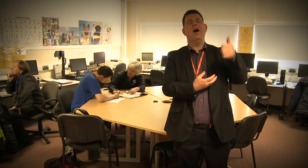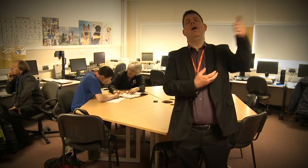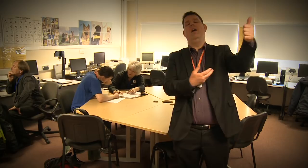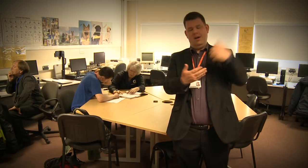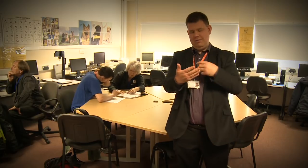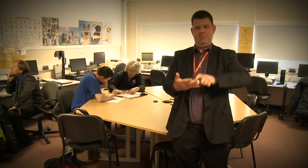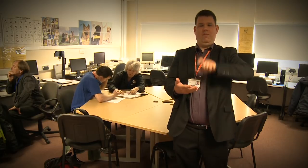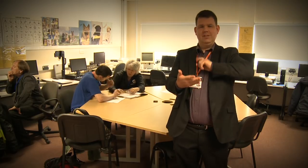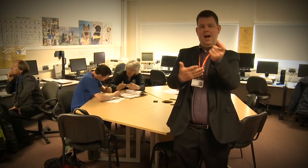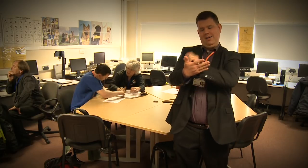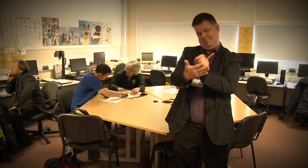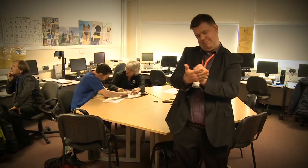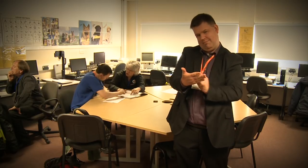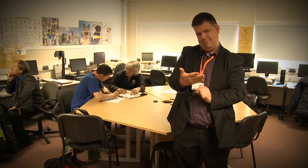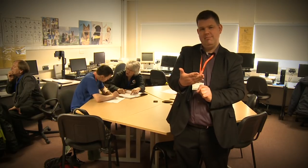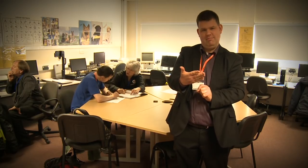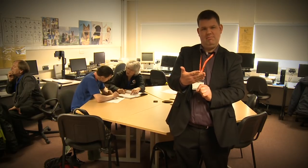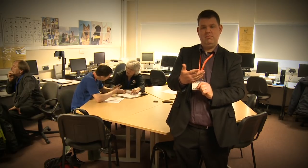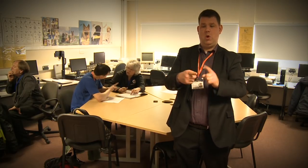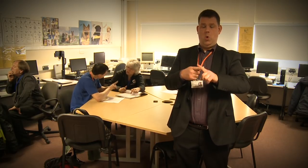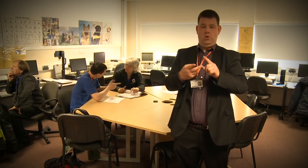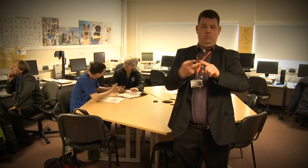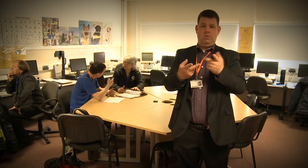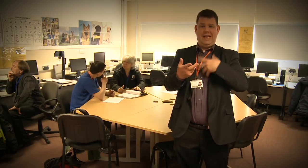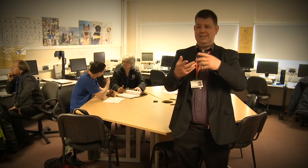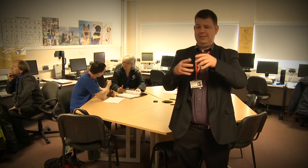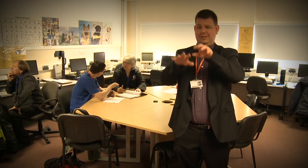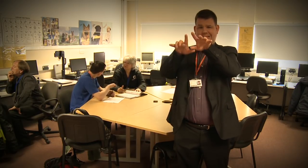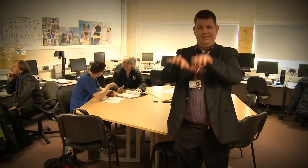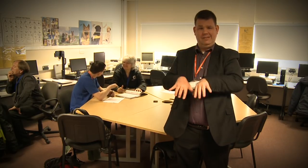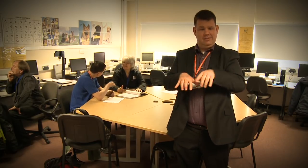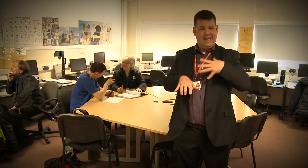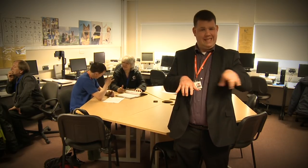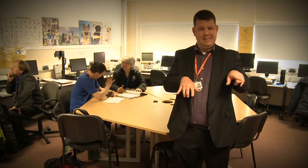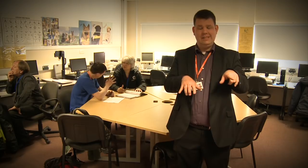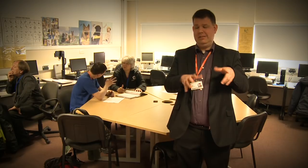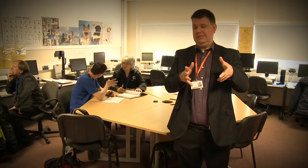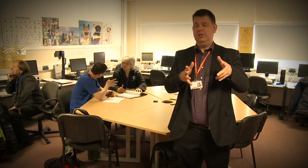Well here the work could be explained in more depth to you. And that gives you the confidence to get on with it.